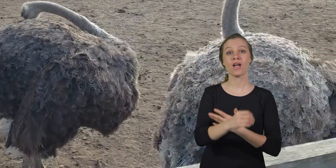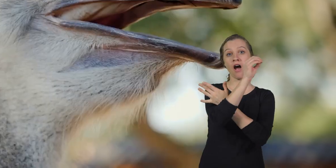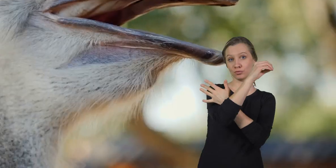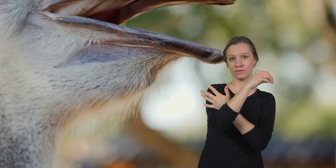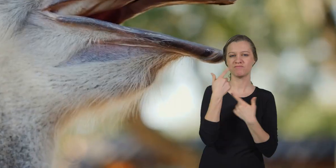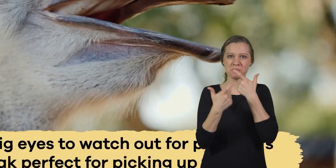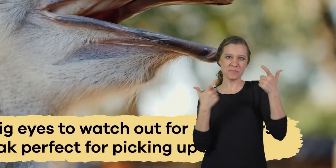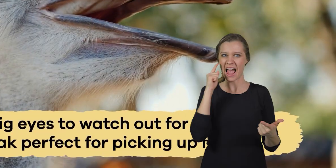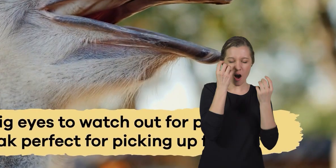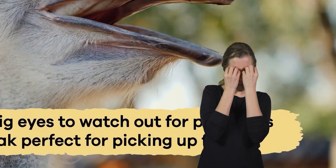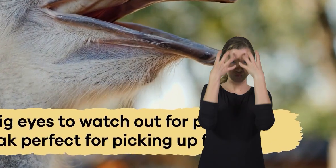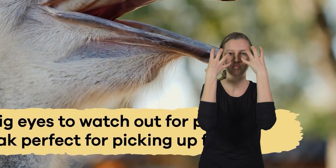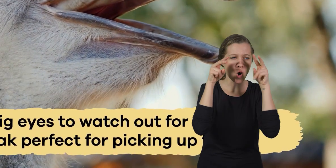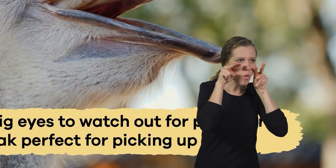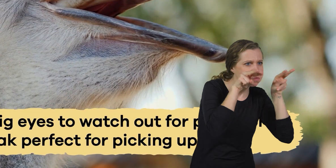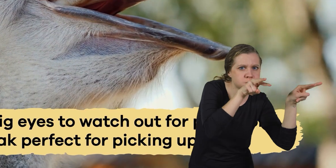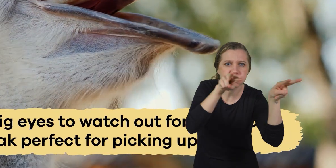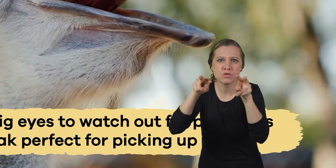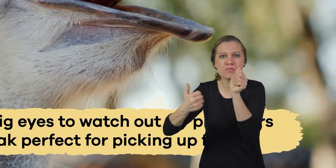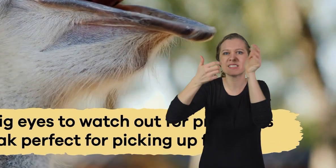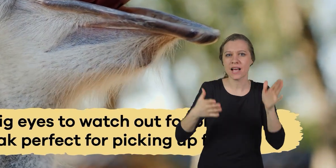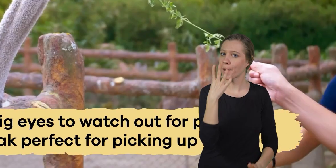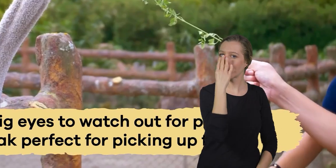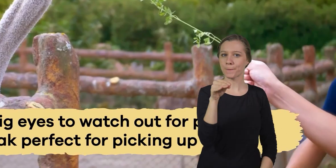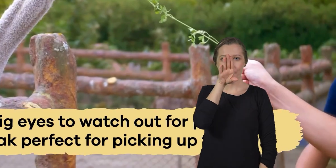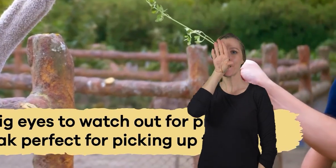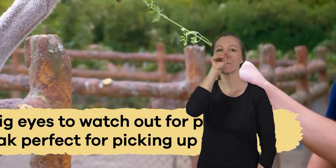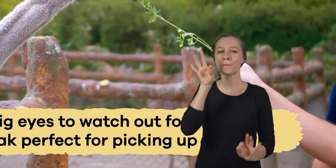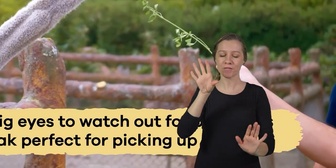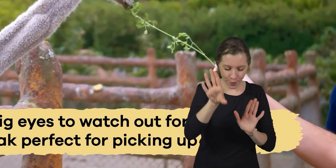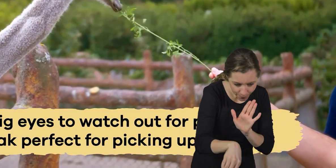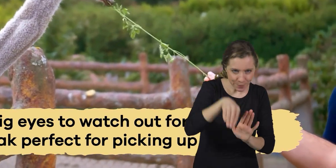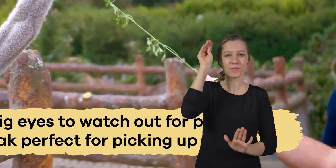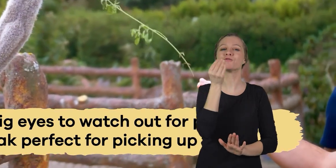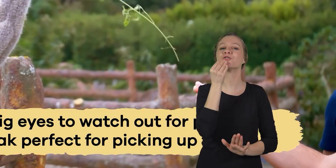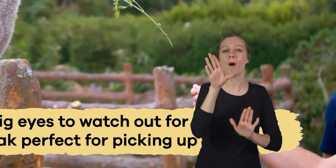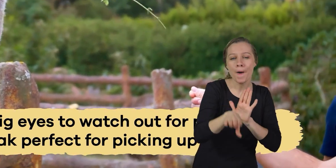Ostriches have big eyes to watch out for predators and a flat beak perfect for picking up food.